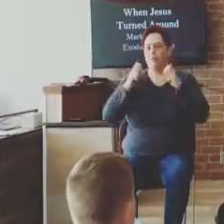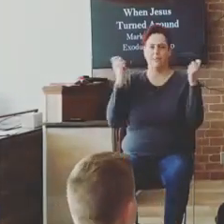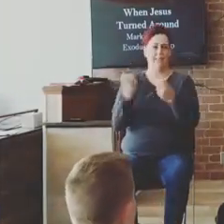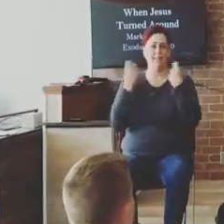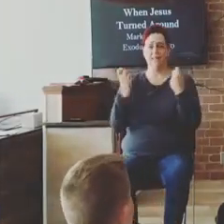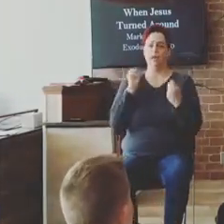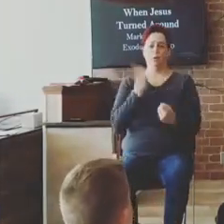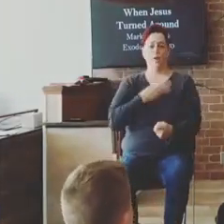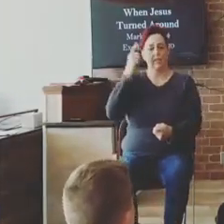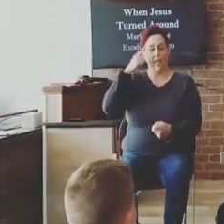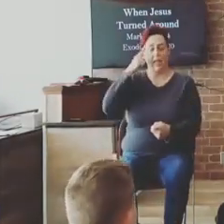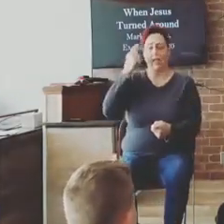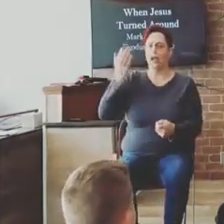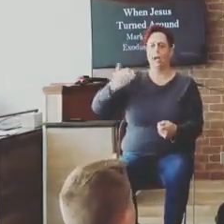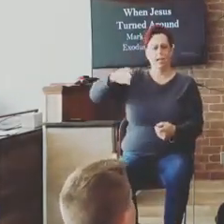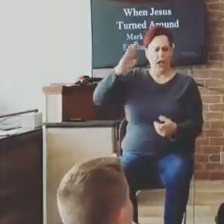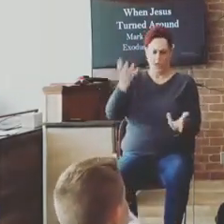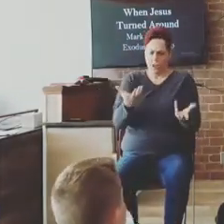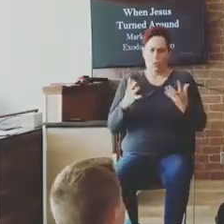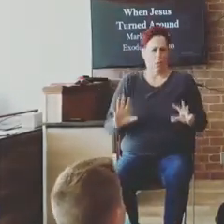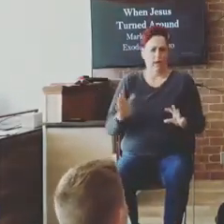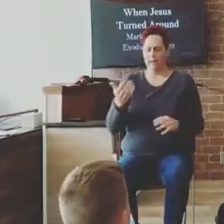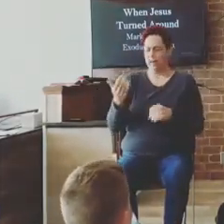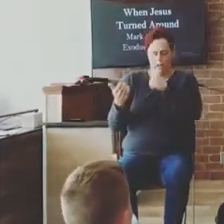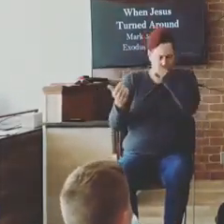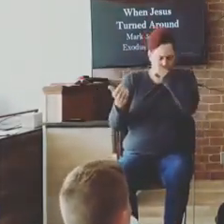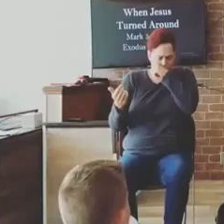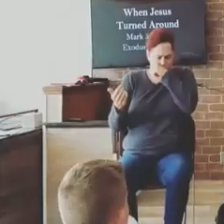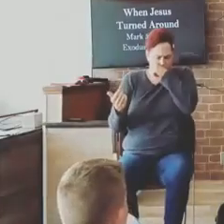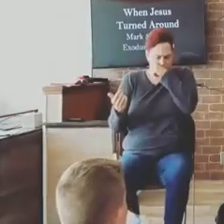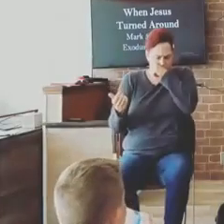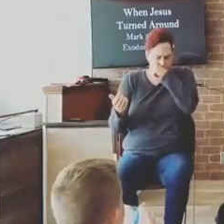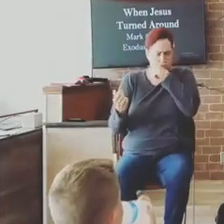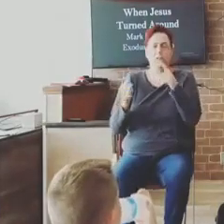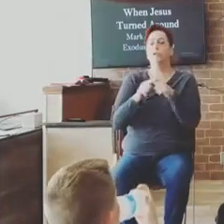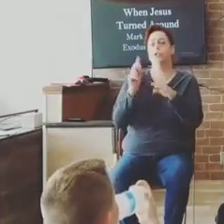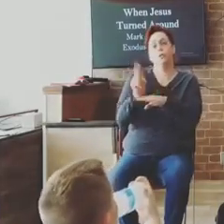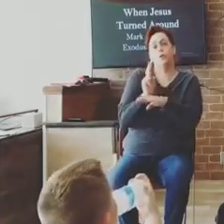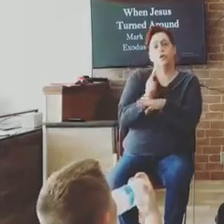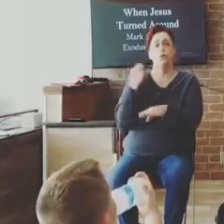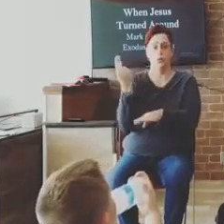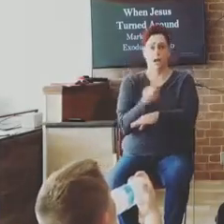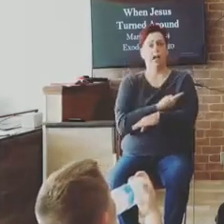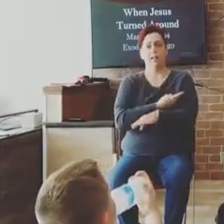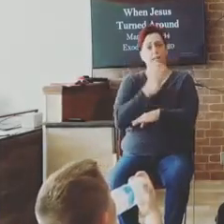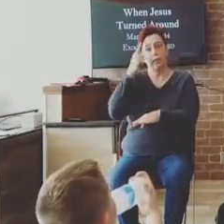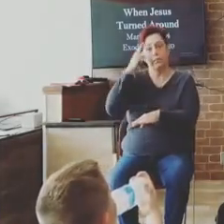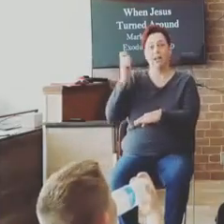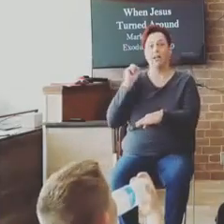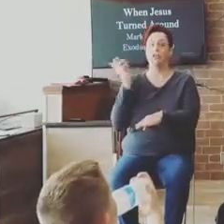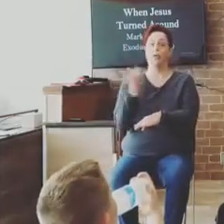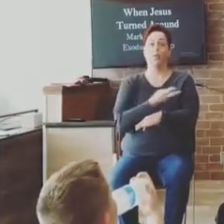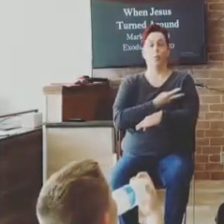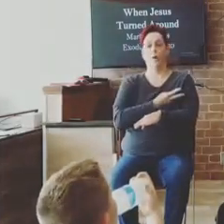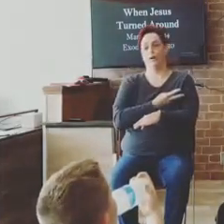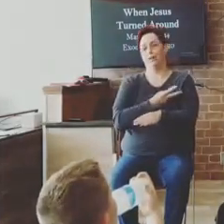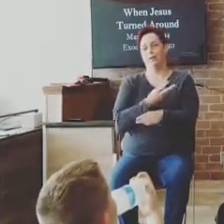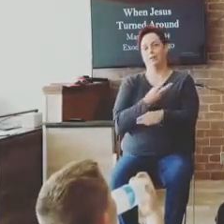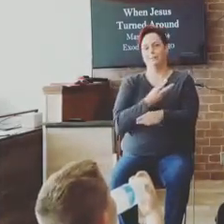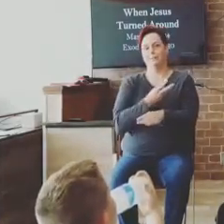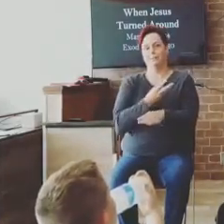us because we're nasty and gross. And then, you know what we start doing? think, well, I want to go back to church. I want to get back and